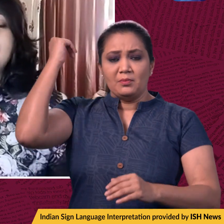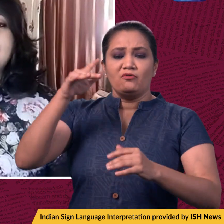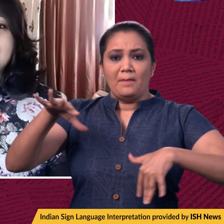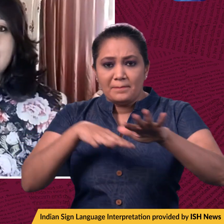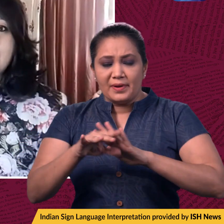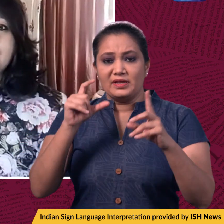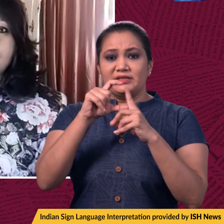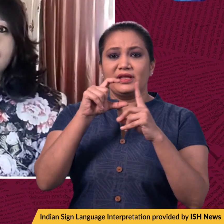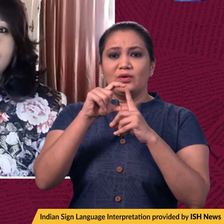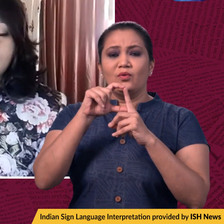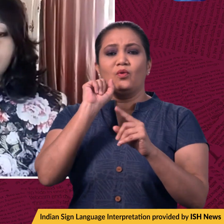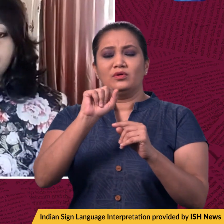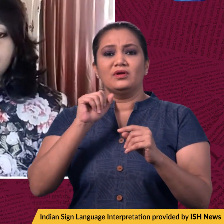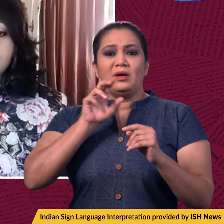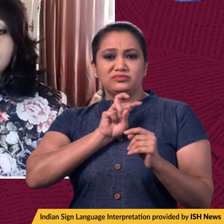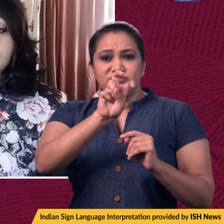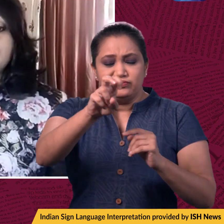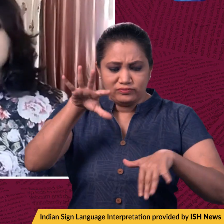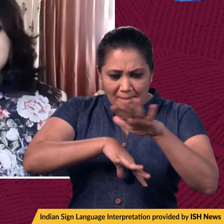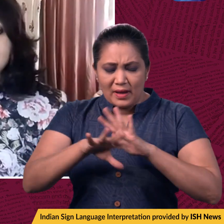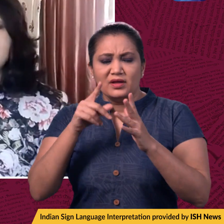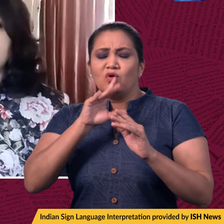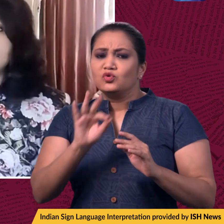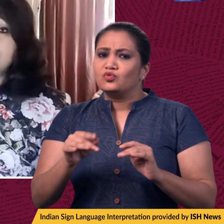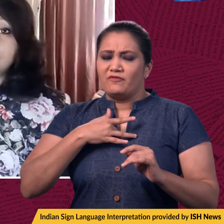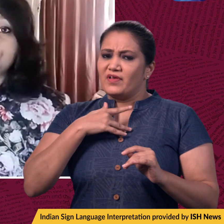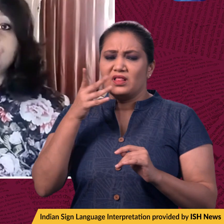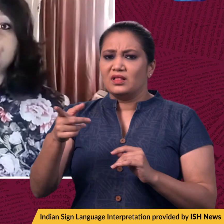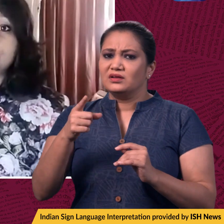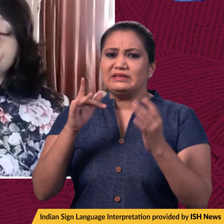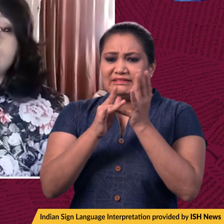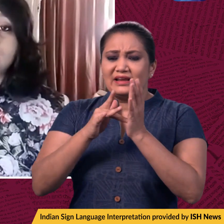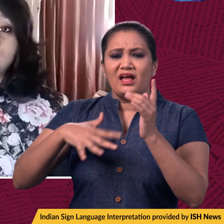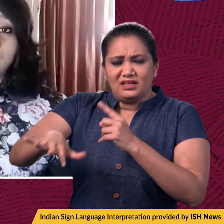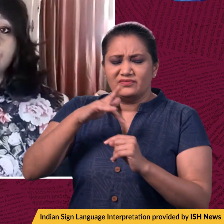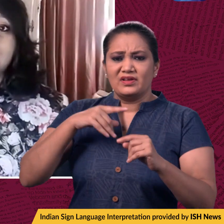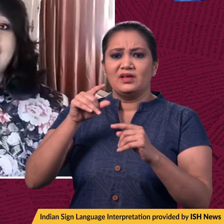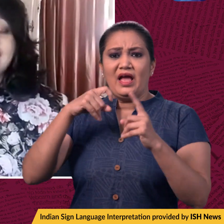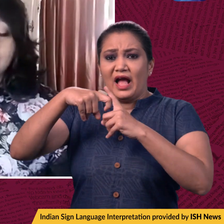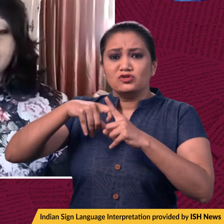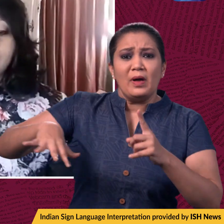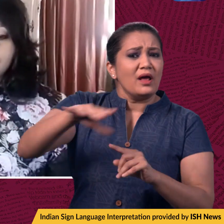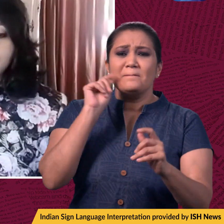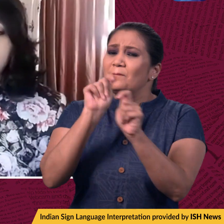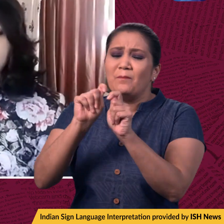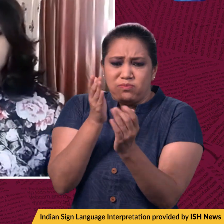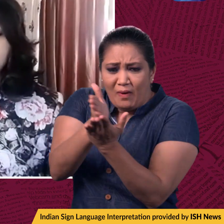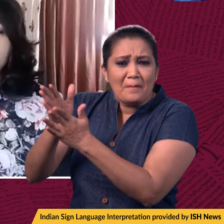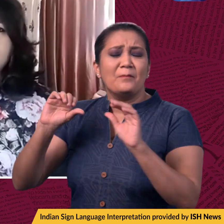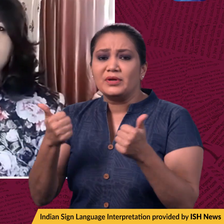by the Delhi Metro Rail Corporation, it was technically not feasible to construct that car shed at Kanjur Mark. Now, to give you a bit